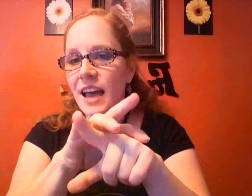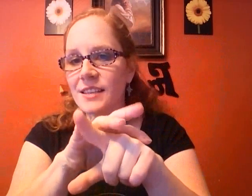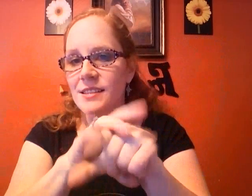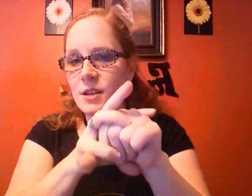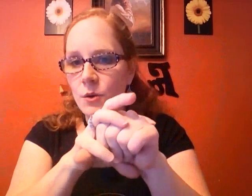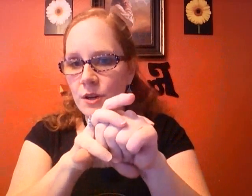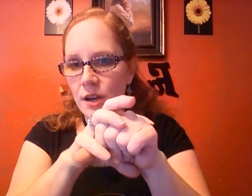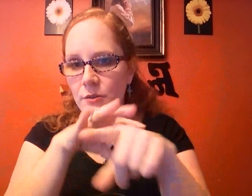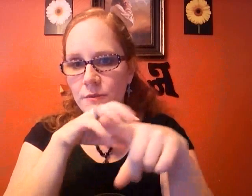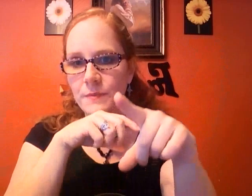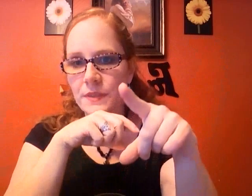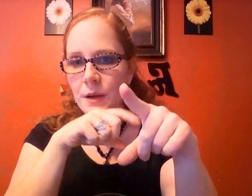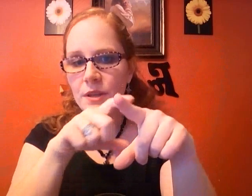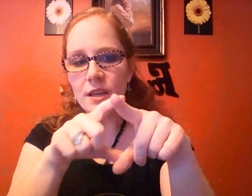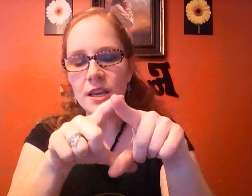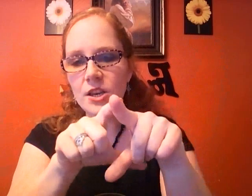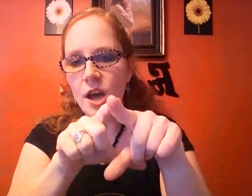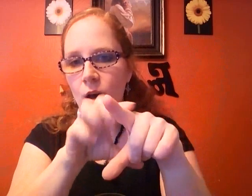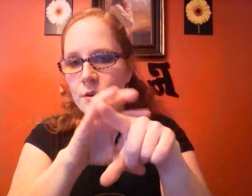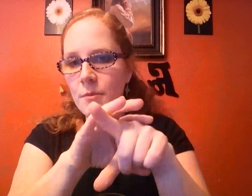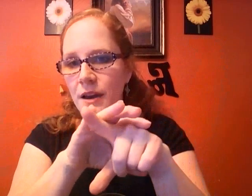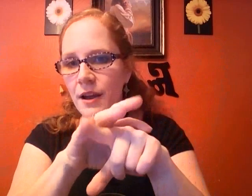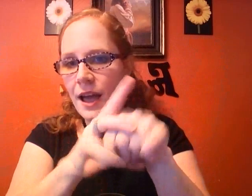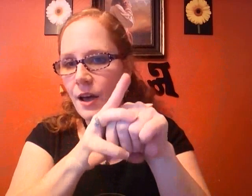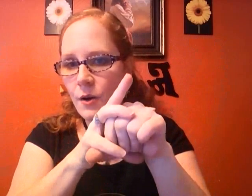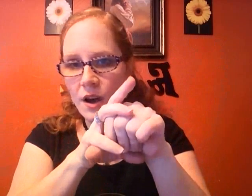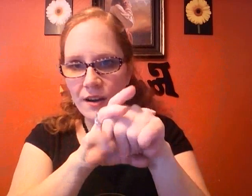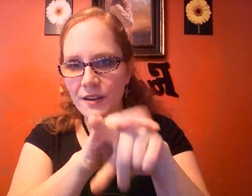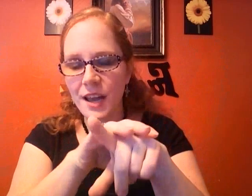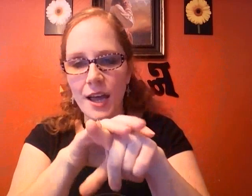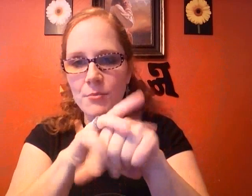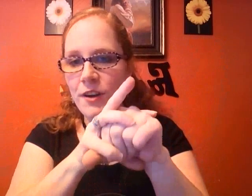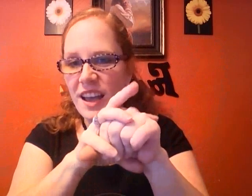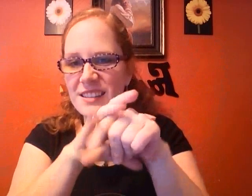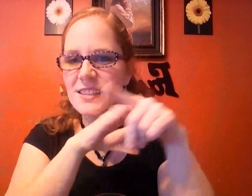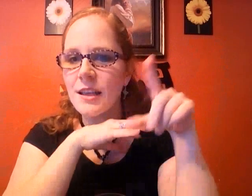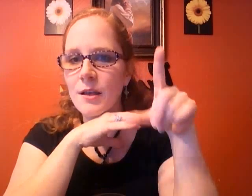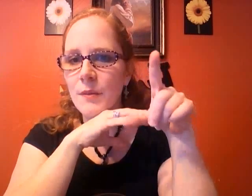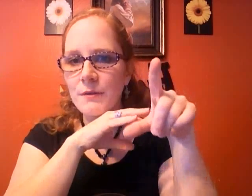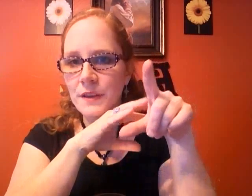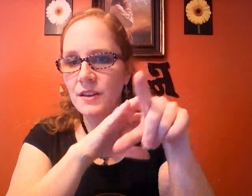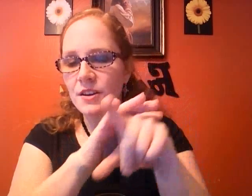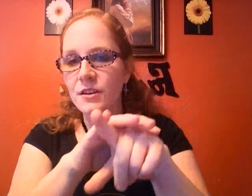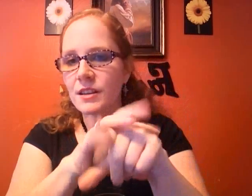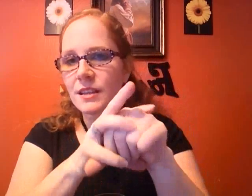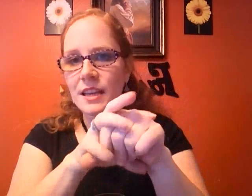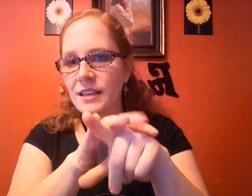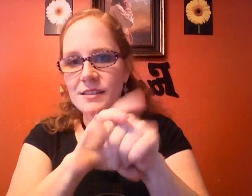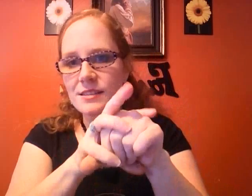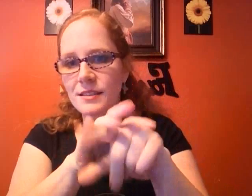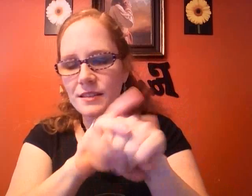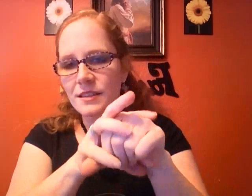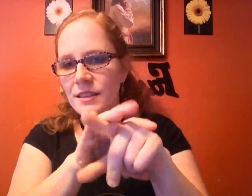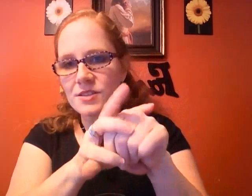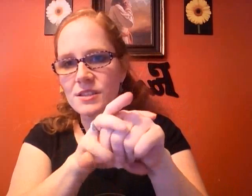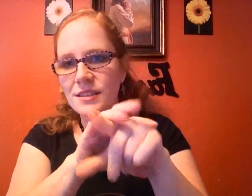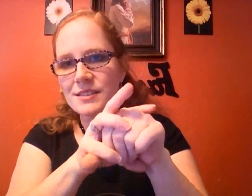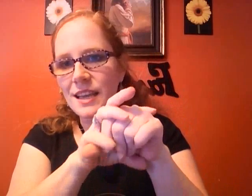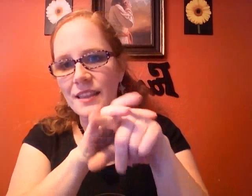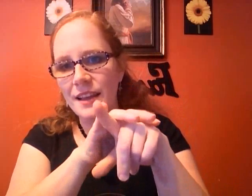yes or no now when you get a no no matter how hard I press my finger is there's just there's nothing